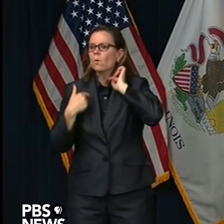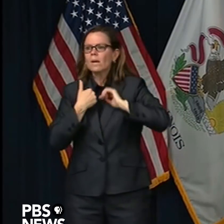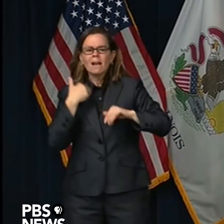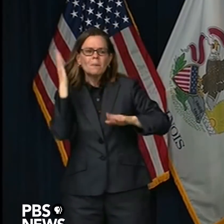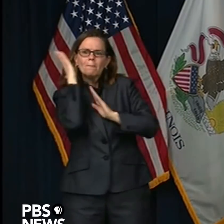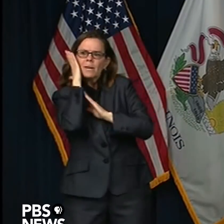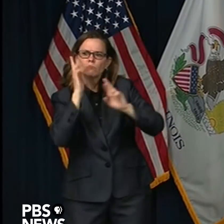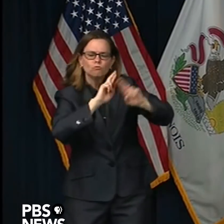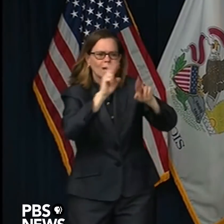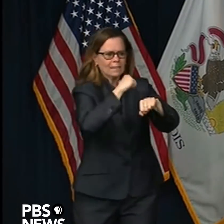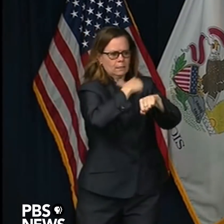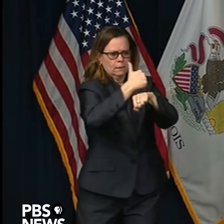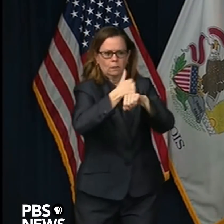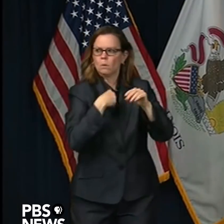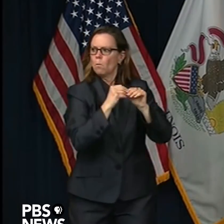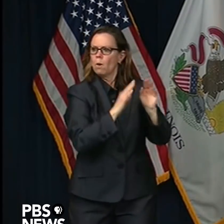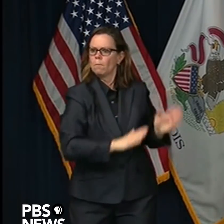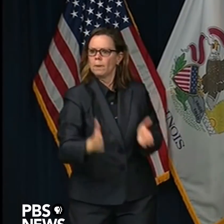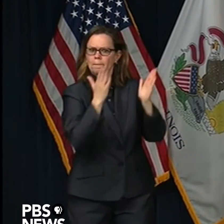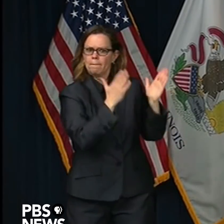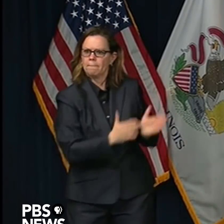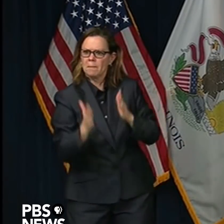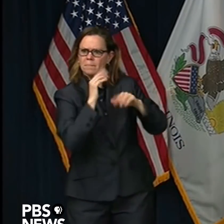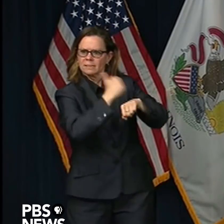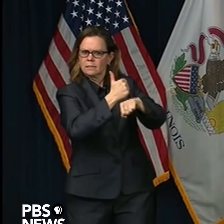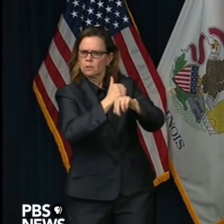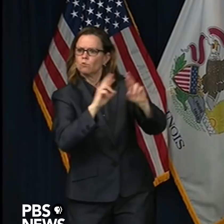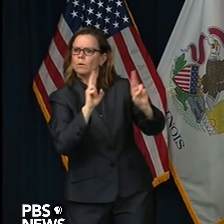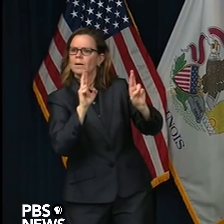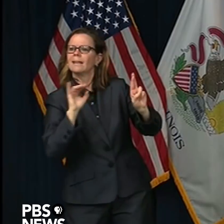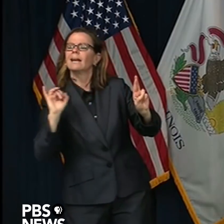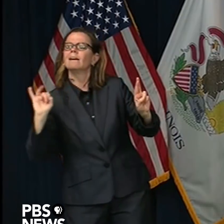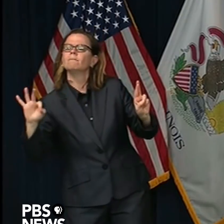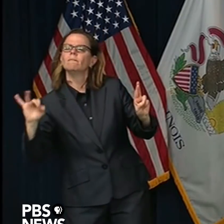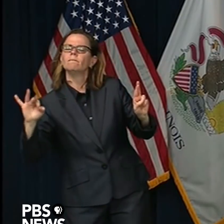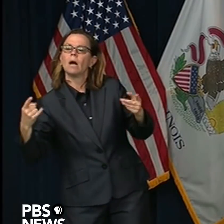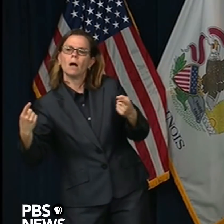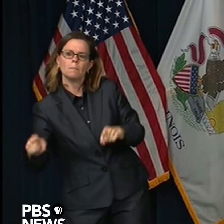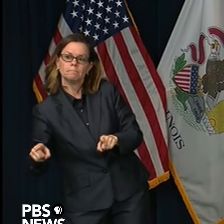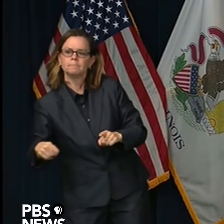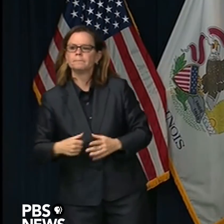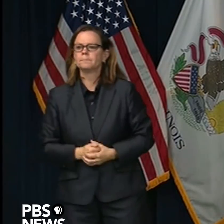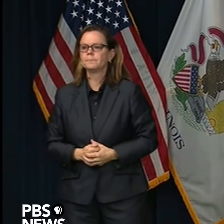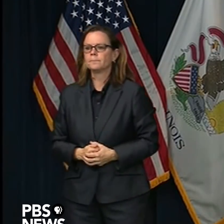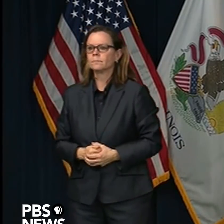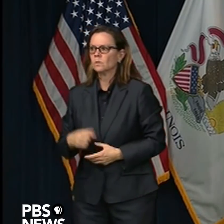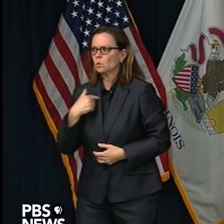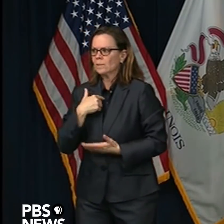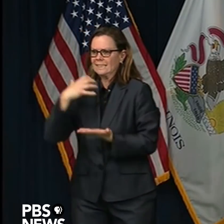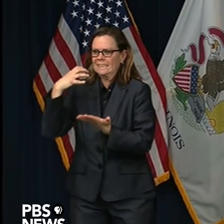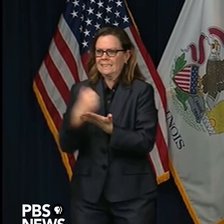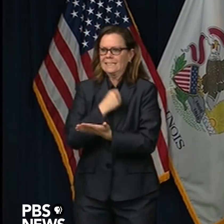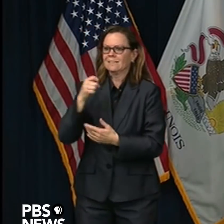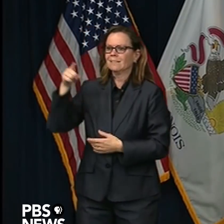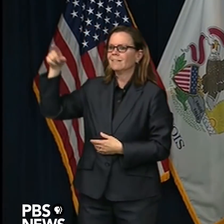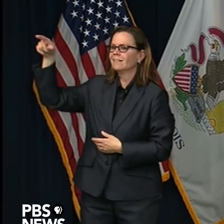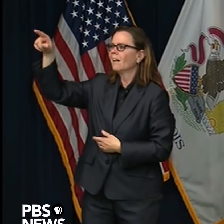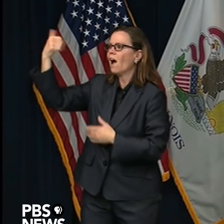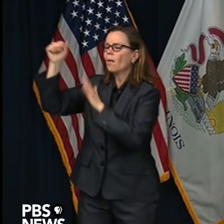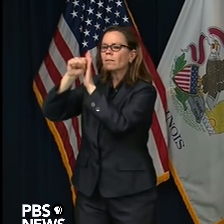I just overall, I would say, you know, being early at it is certainly something that's been very important to us.